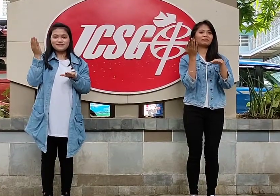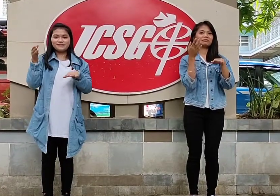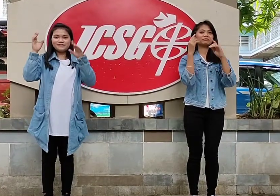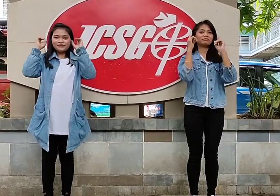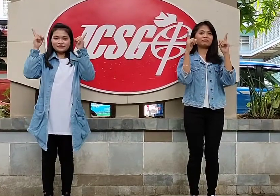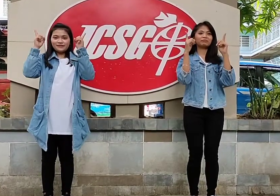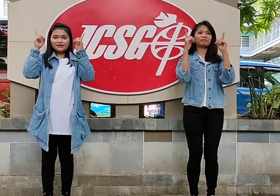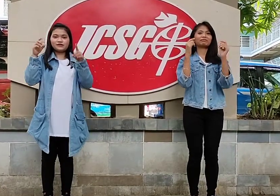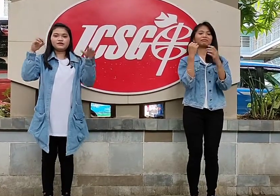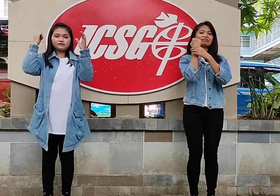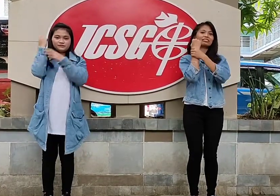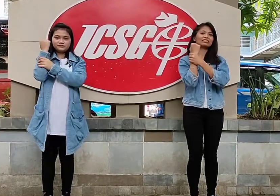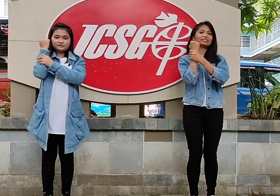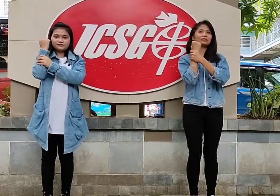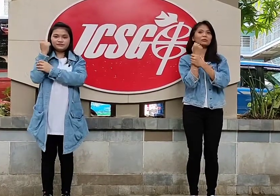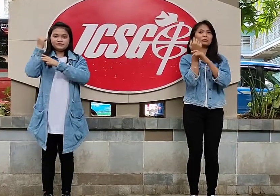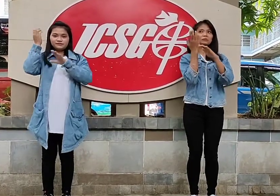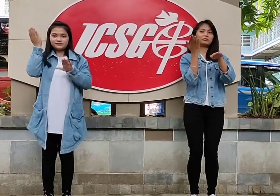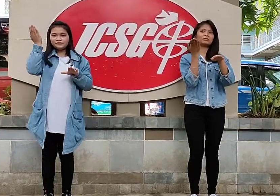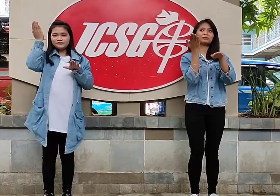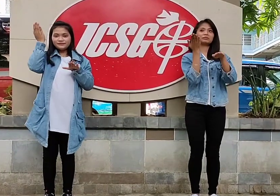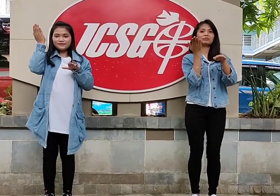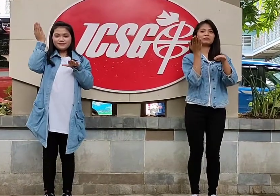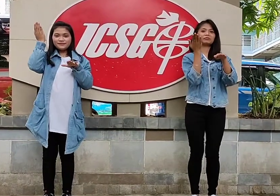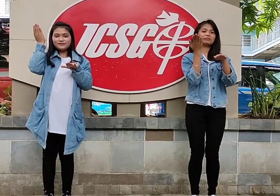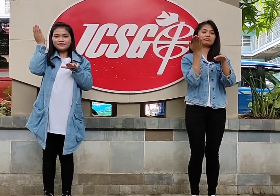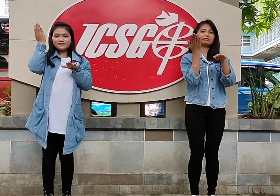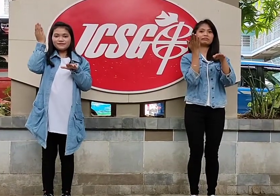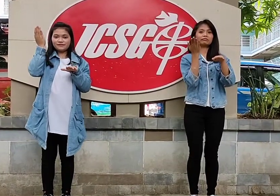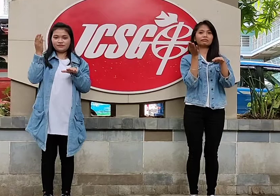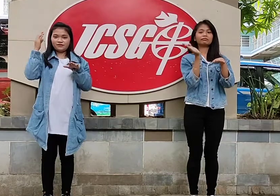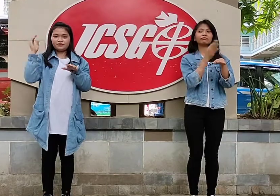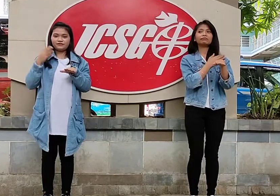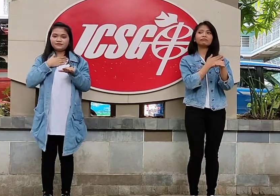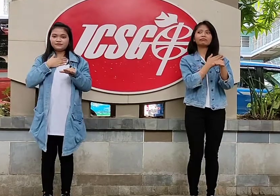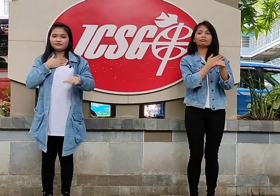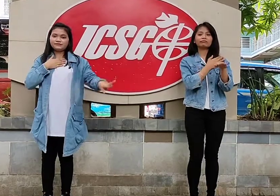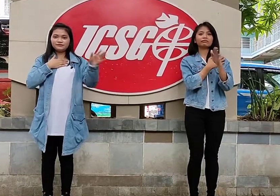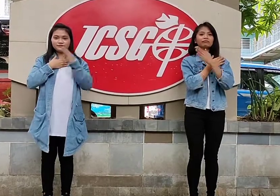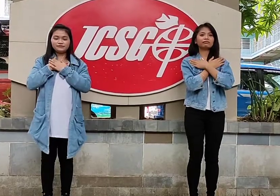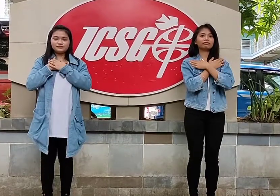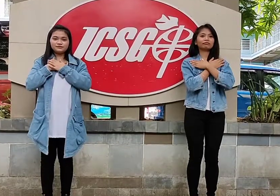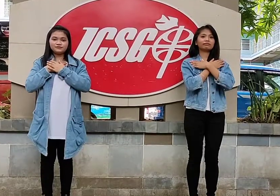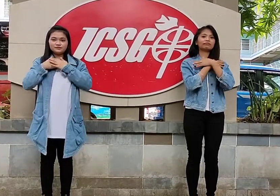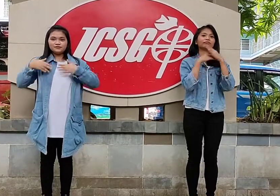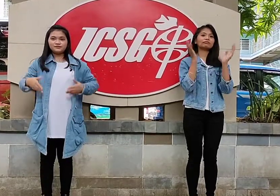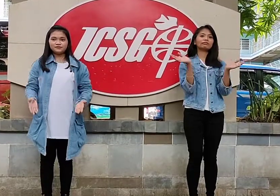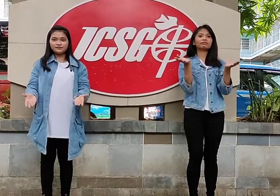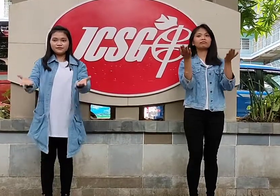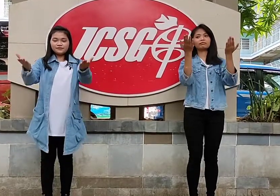God uses kids to show his joy in many ways